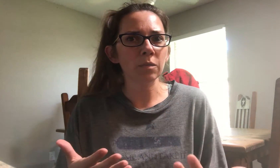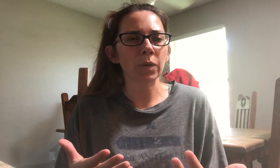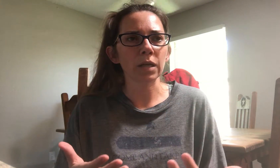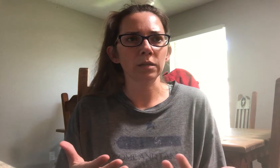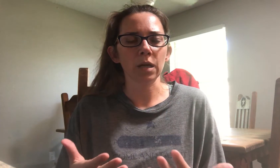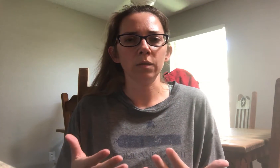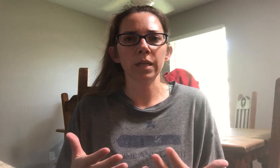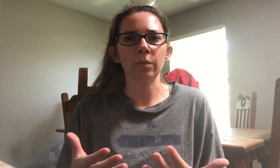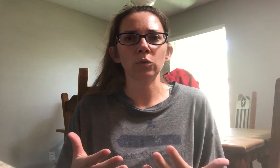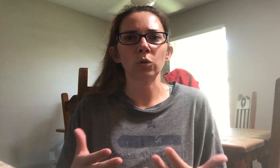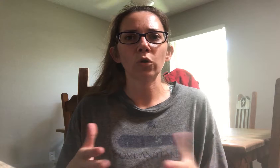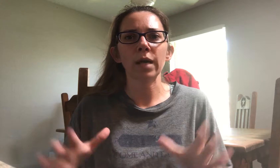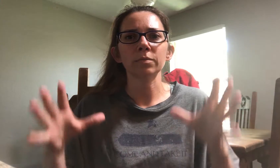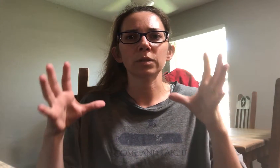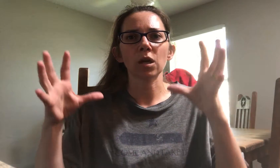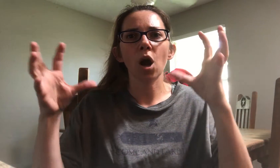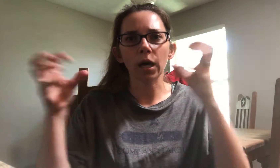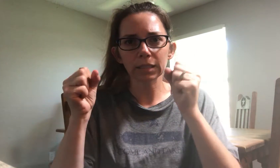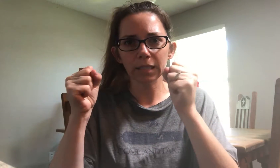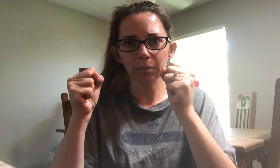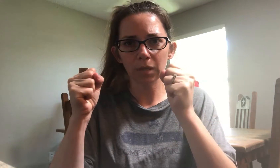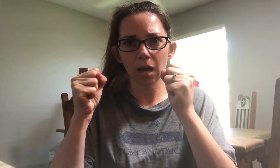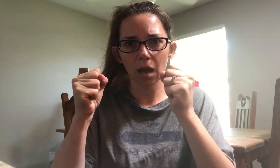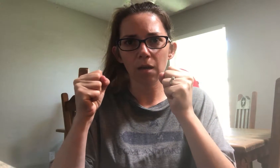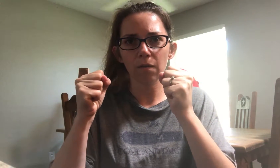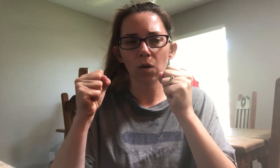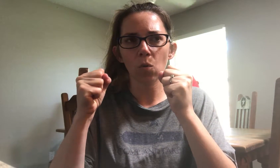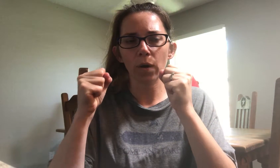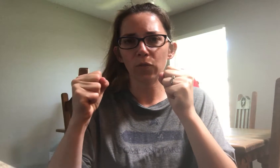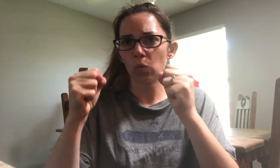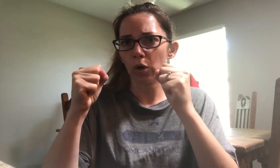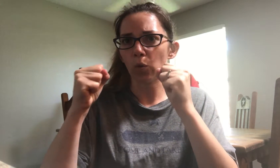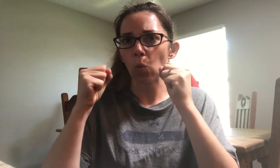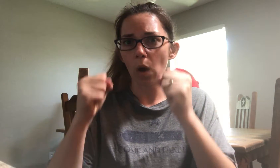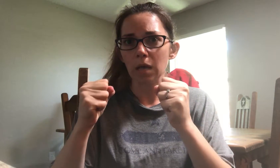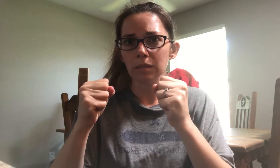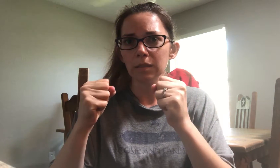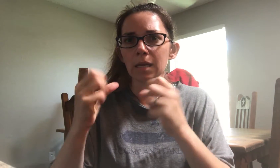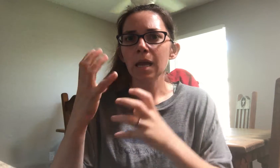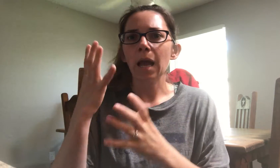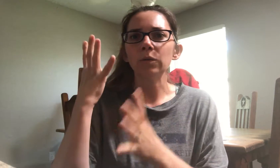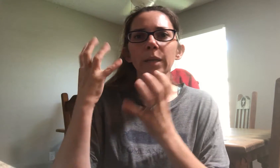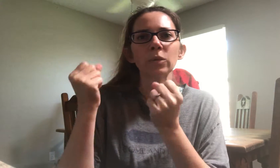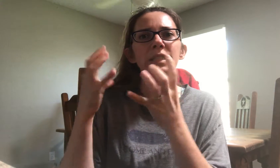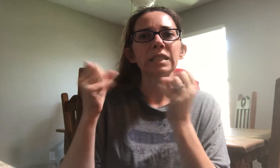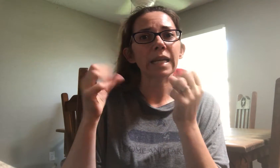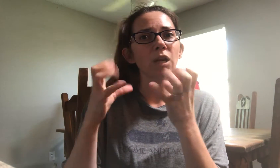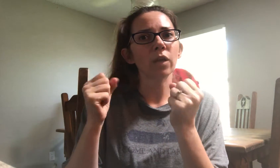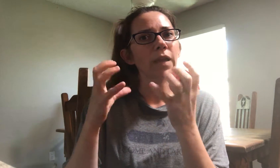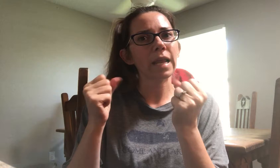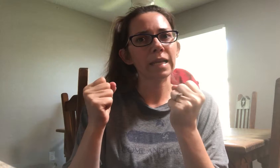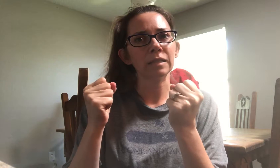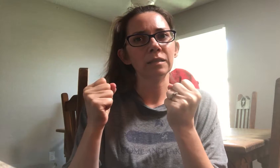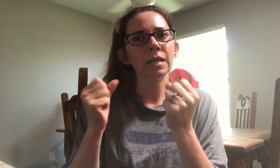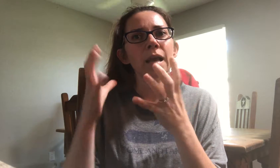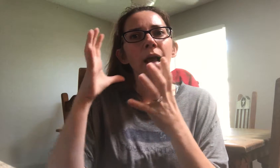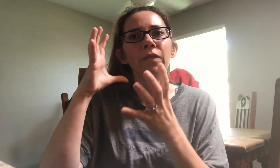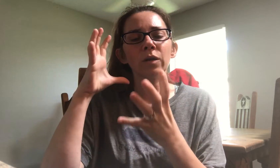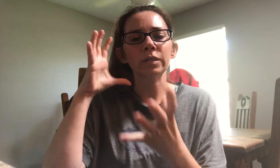because I was able to grasp the concept of what the word was. I was able to see it on the hand and then I was